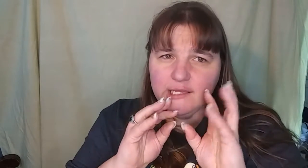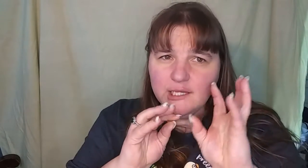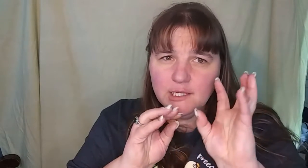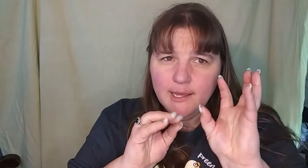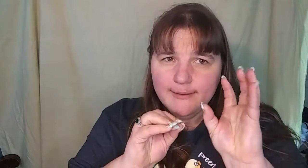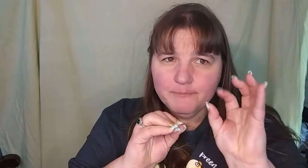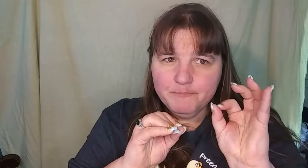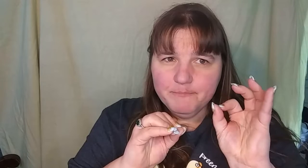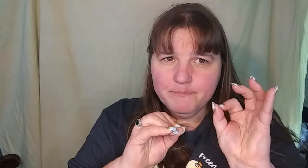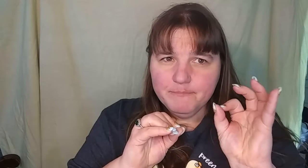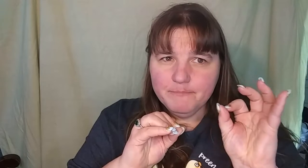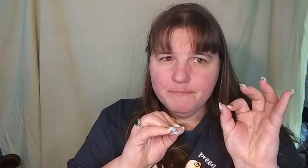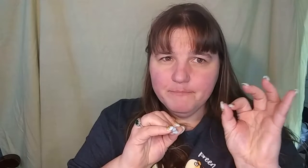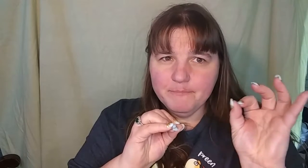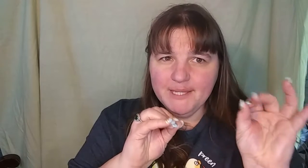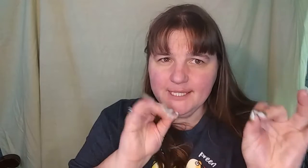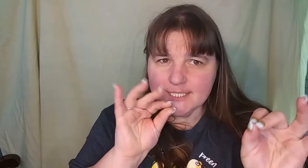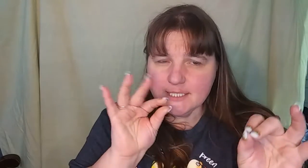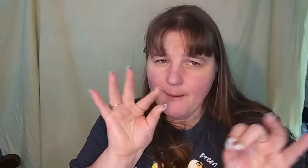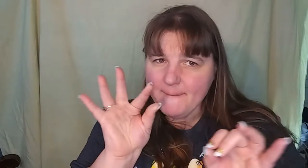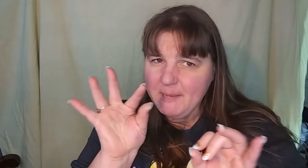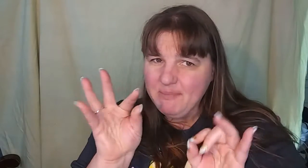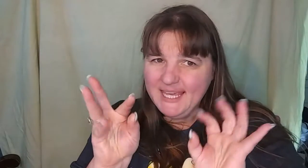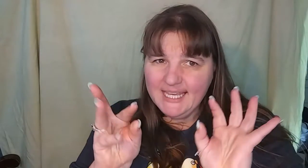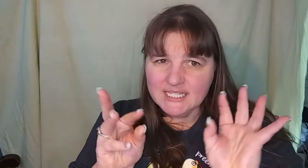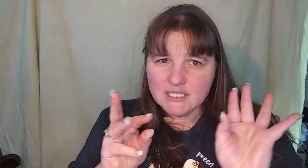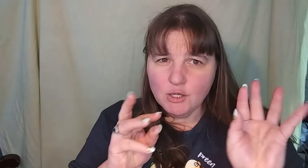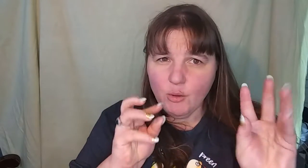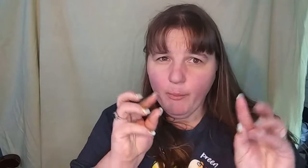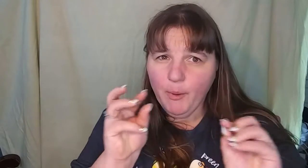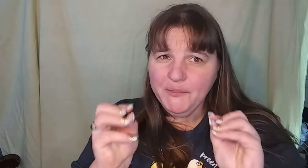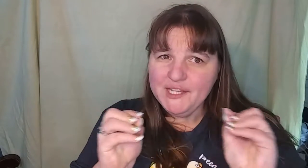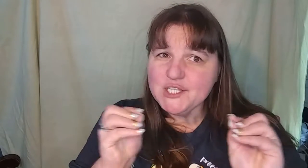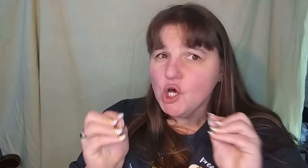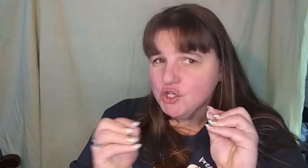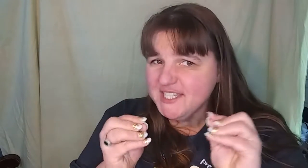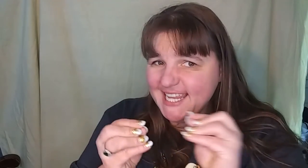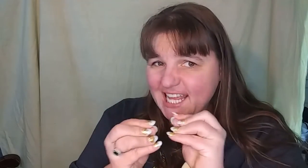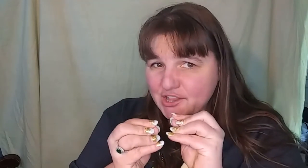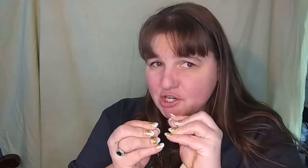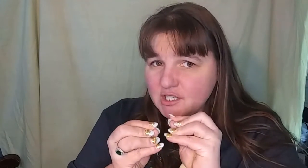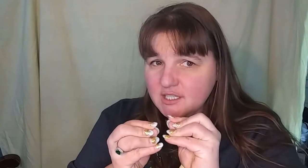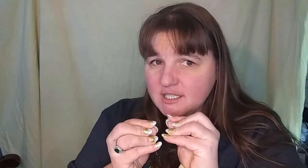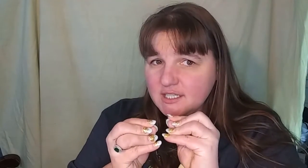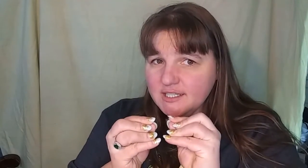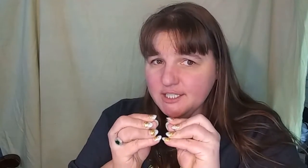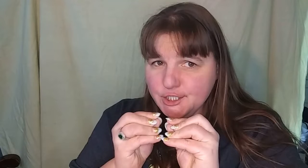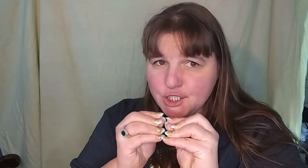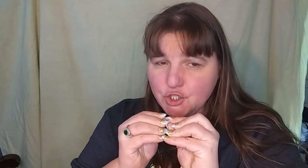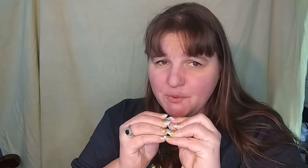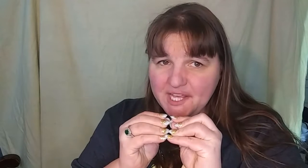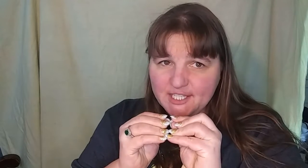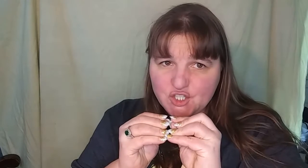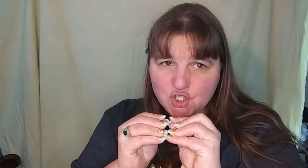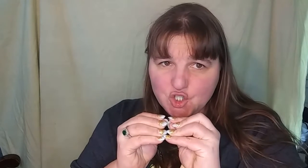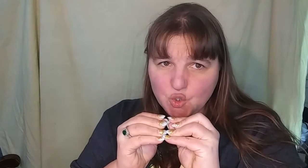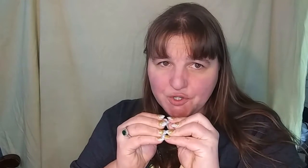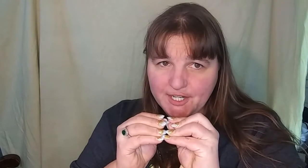can piece by piece put these all together into a story